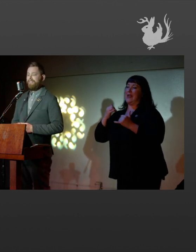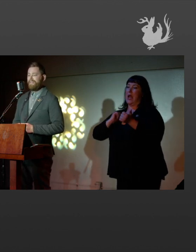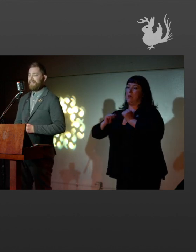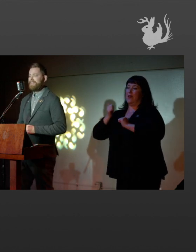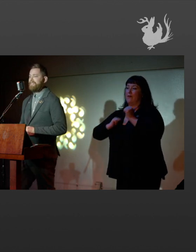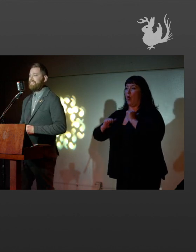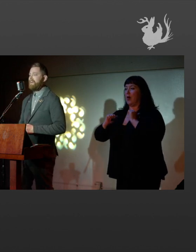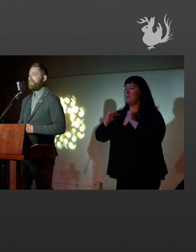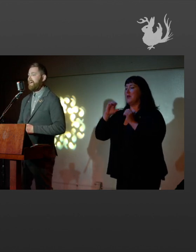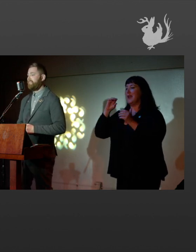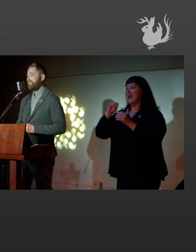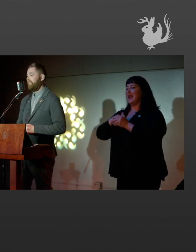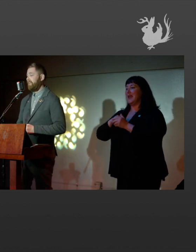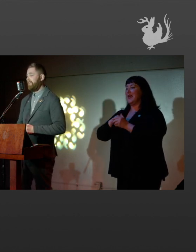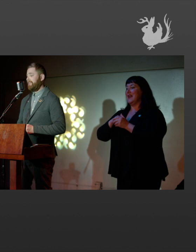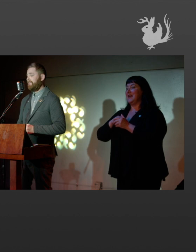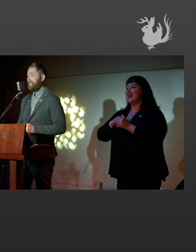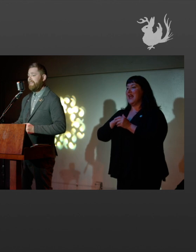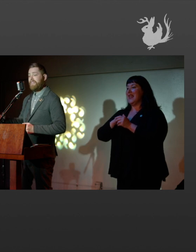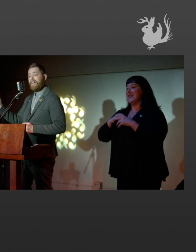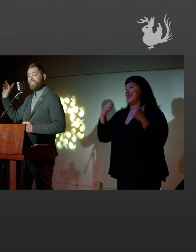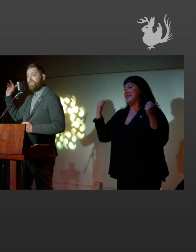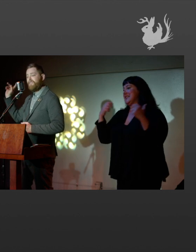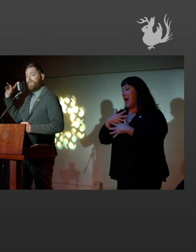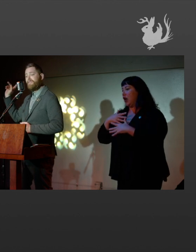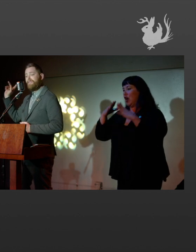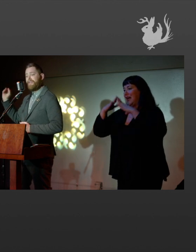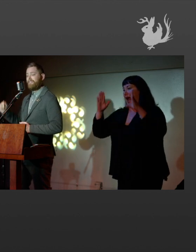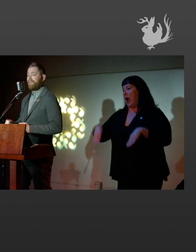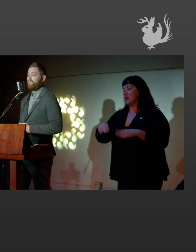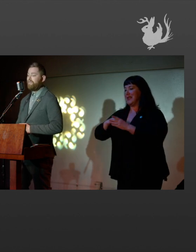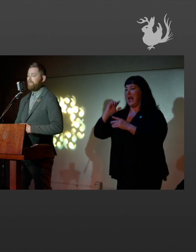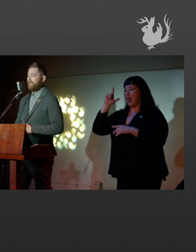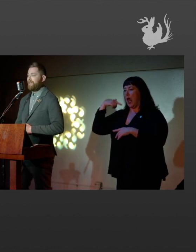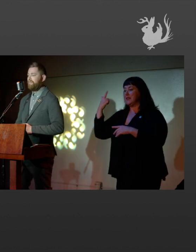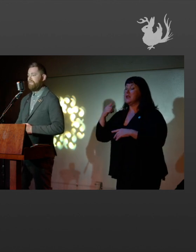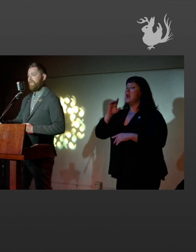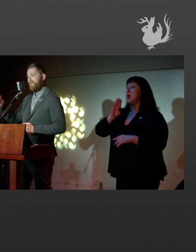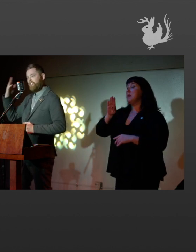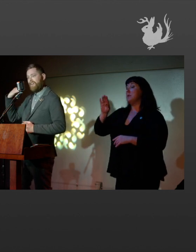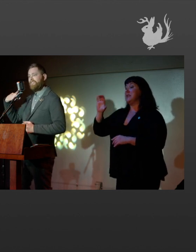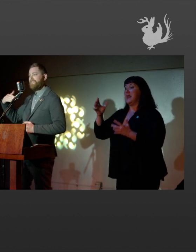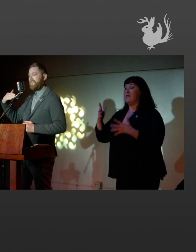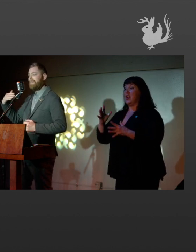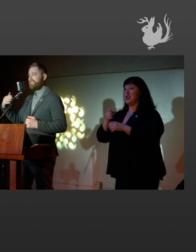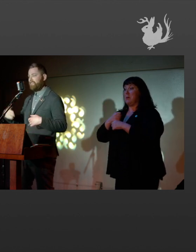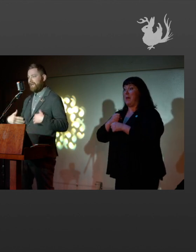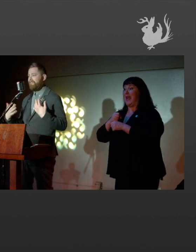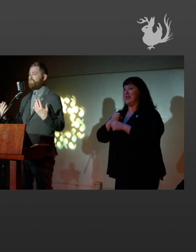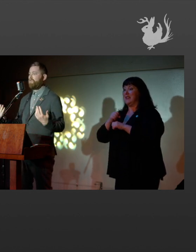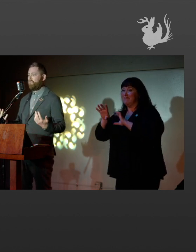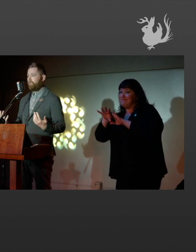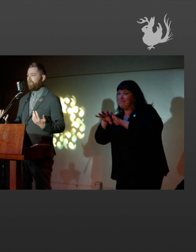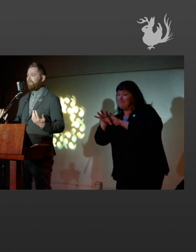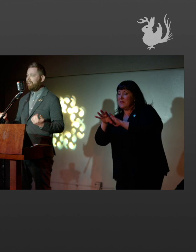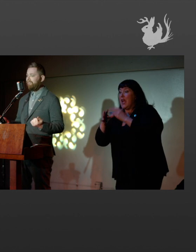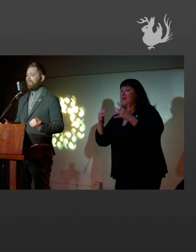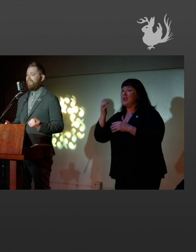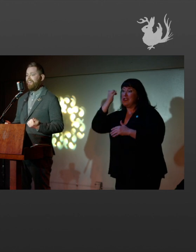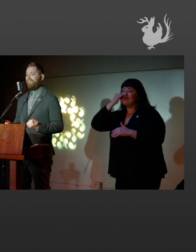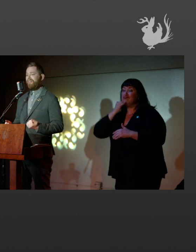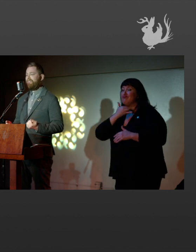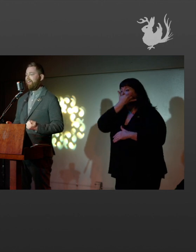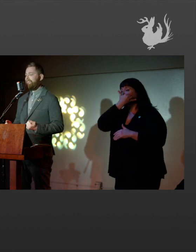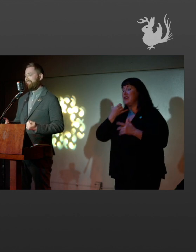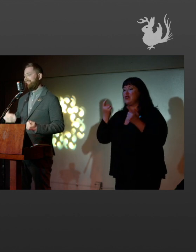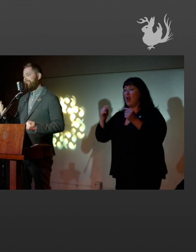in the terror house in London. They actually, the BBC made a documentary about him. He shaved his face to try and have a more normal life